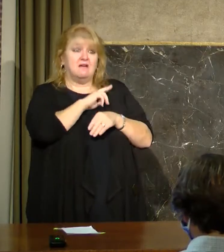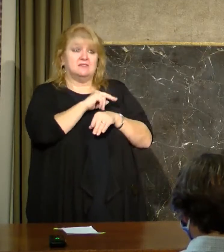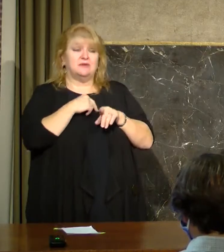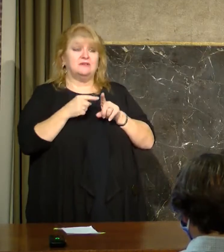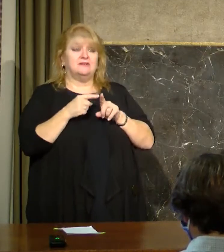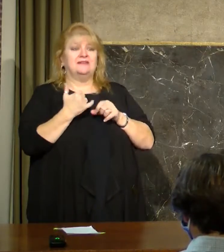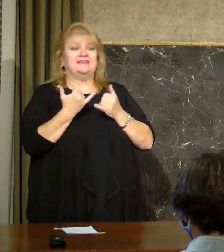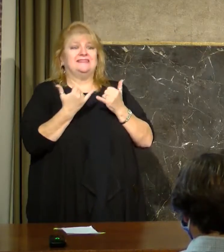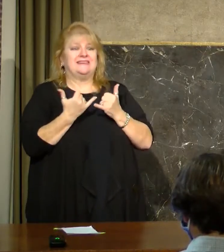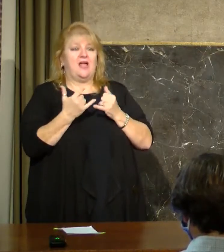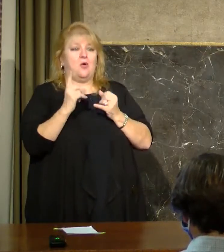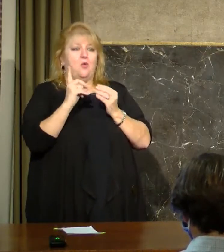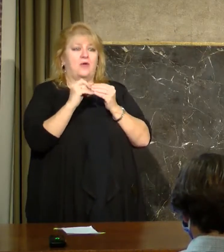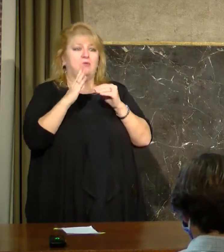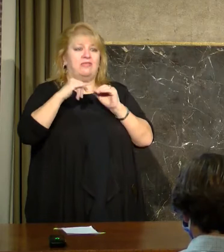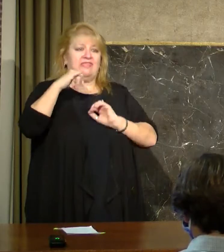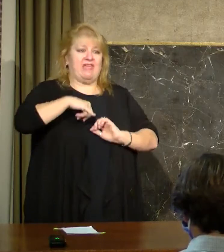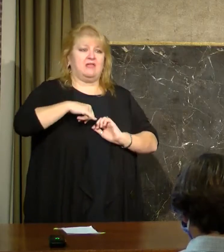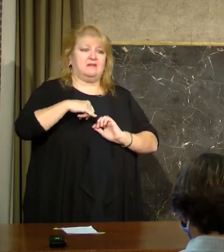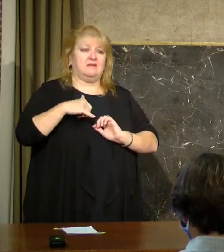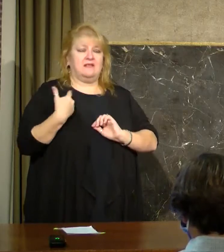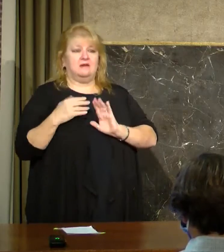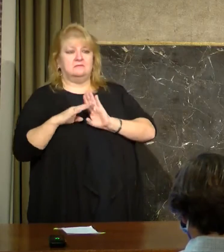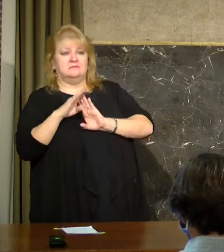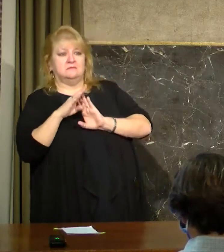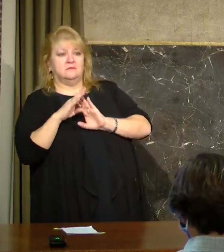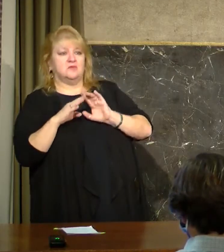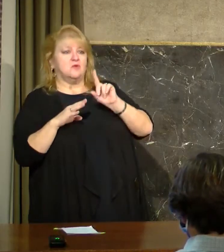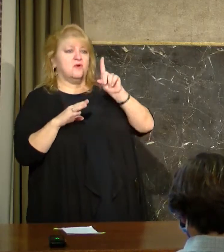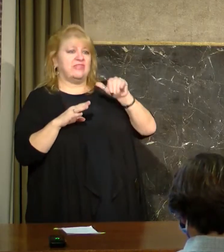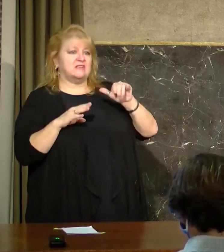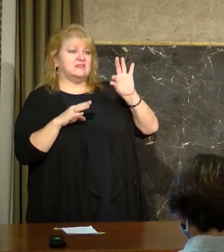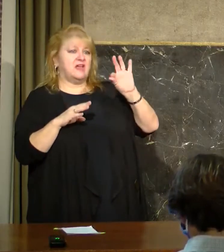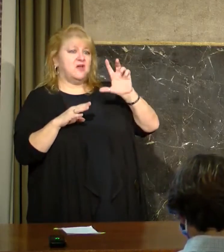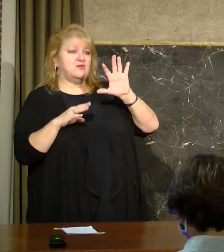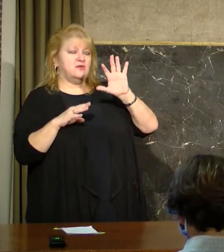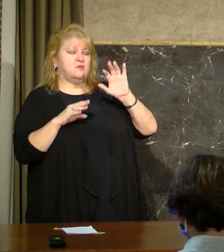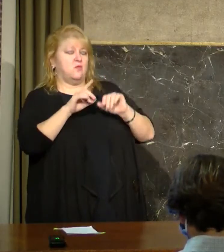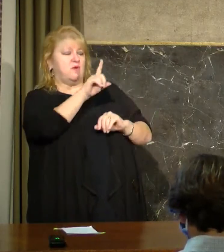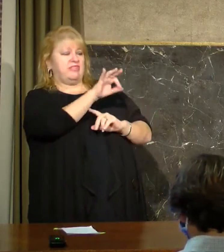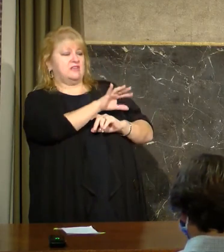across the state of Louisiana. Again, that's 1,993 today.